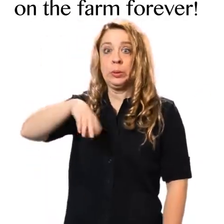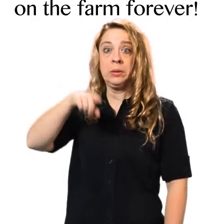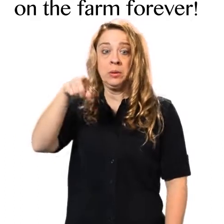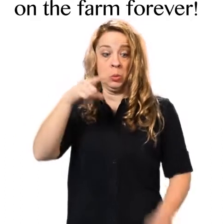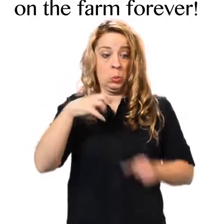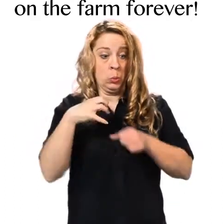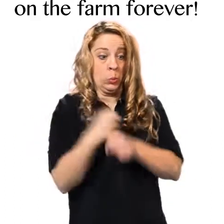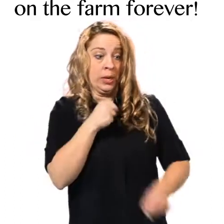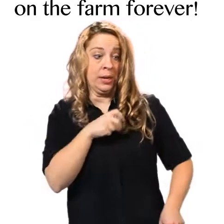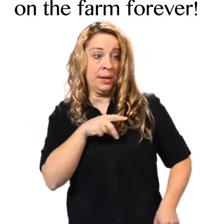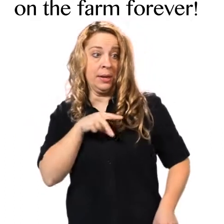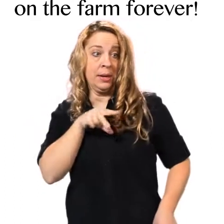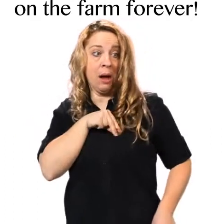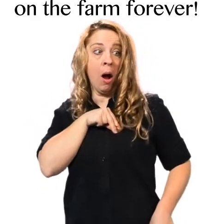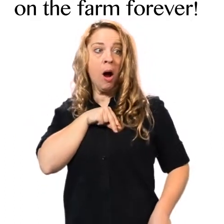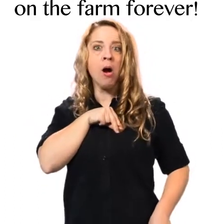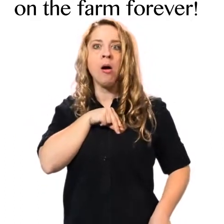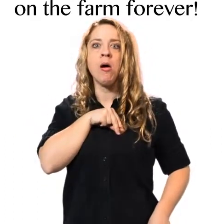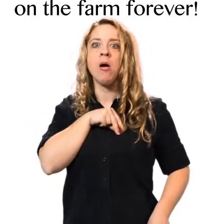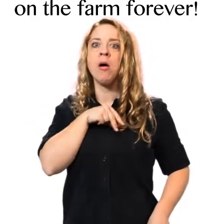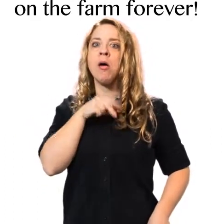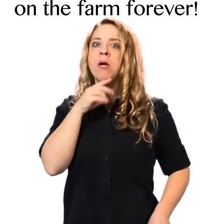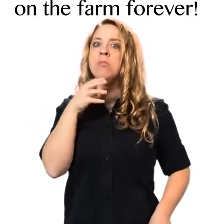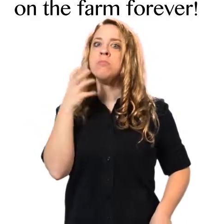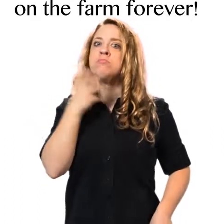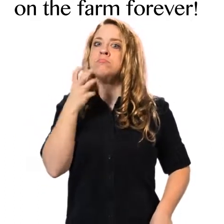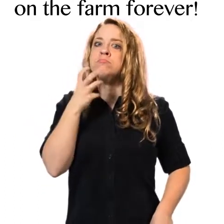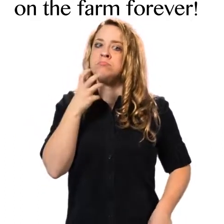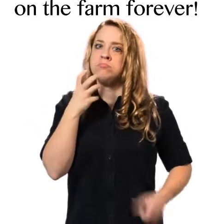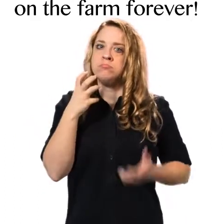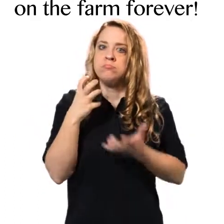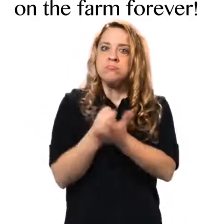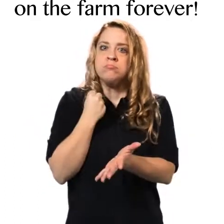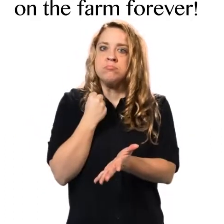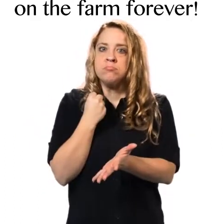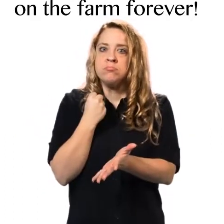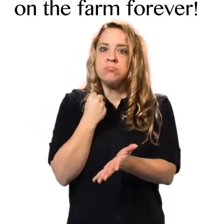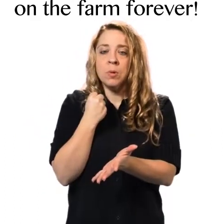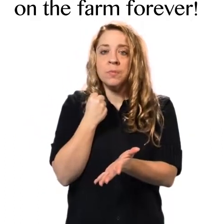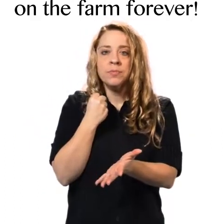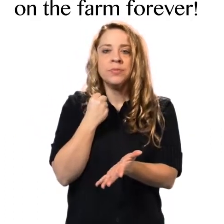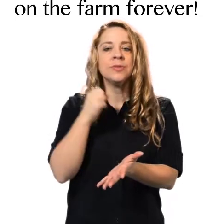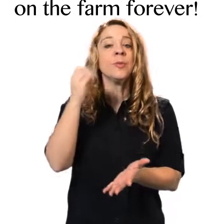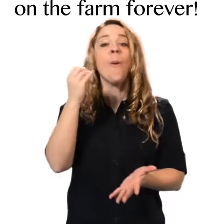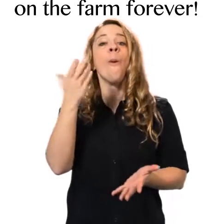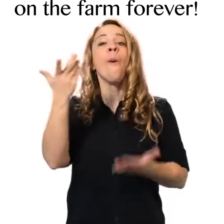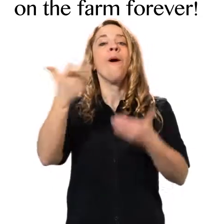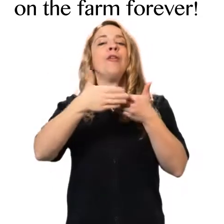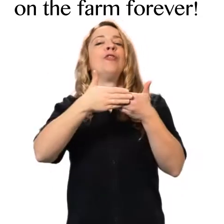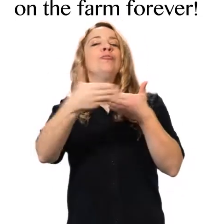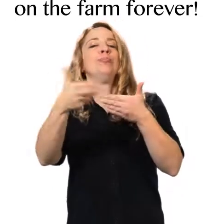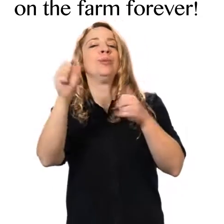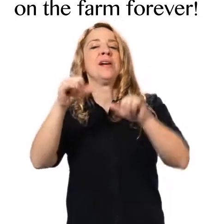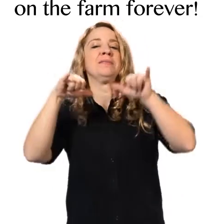It was Wilbur's chance to show how special he was. Then the Zuckermans would keep him on the farm forever.